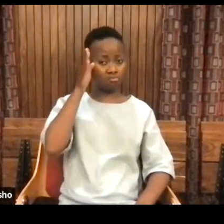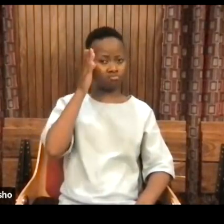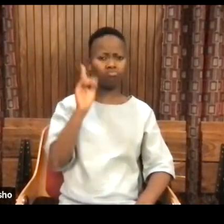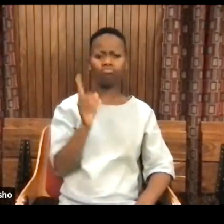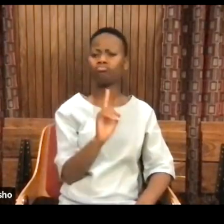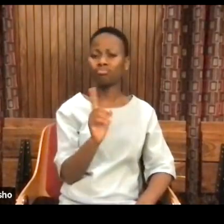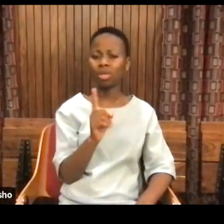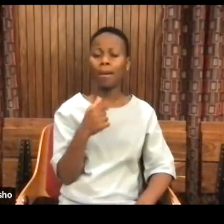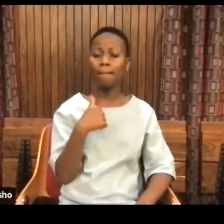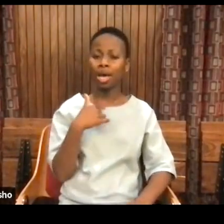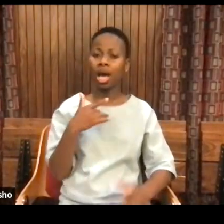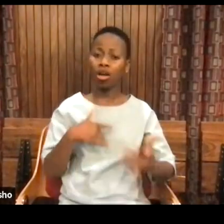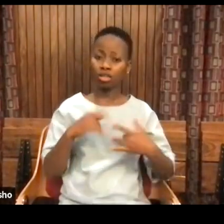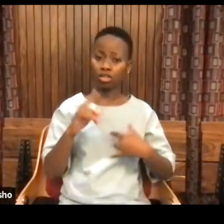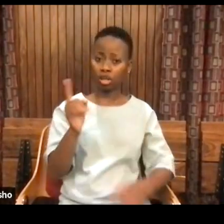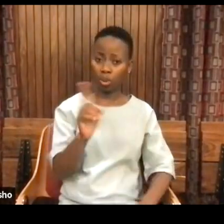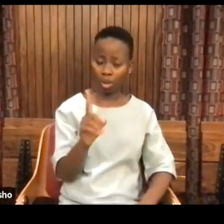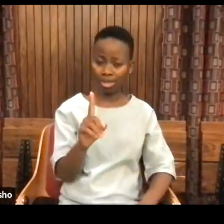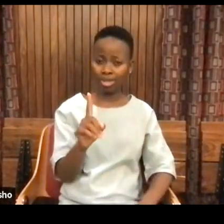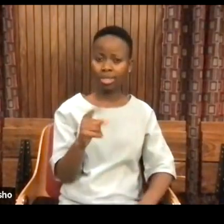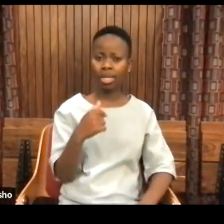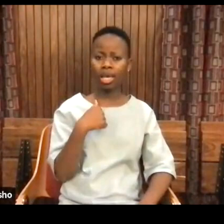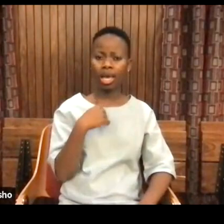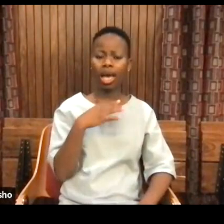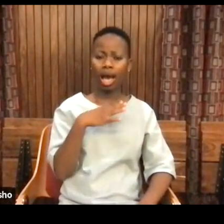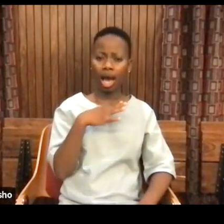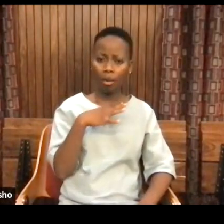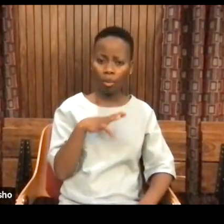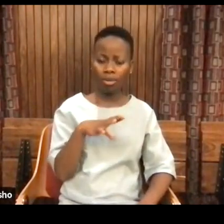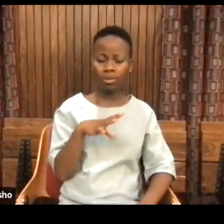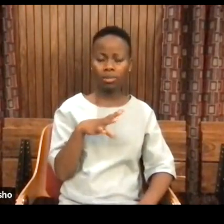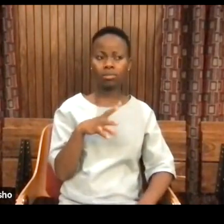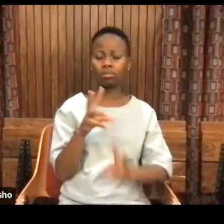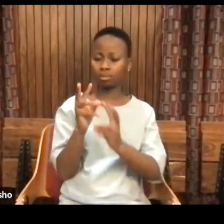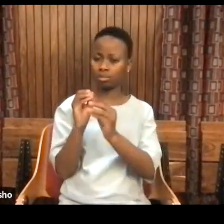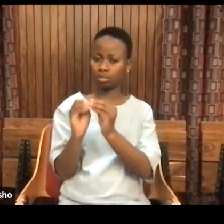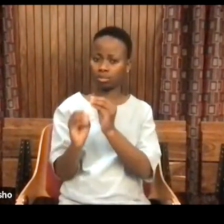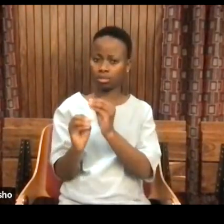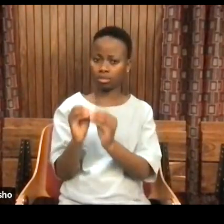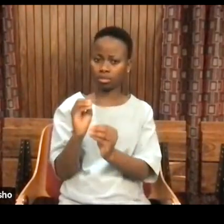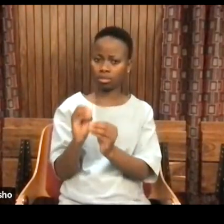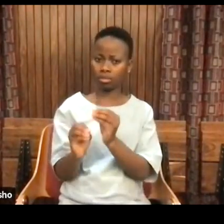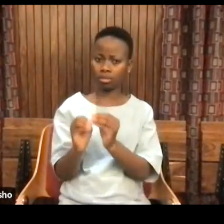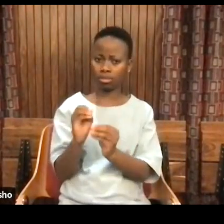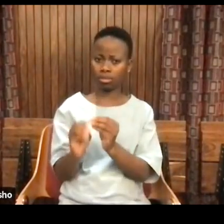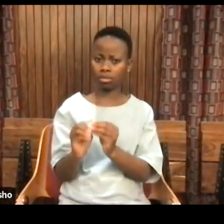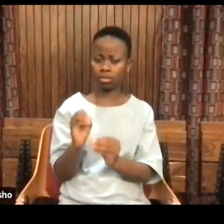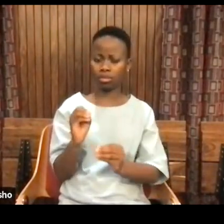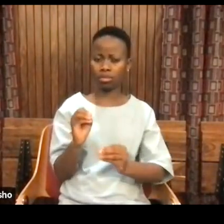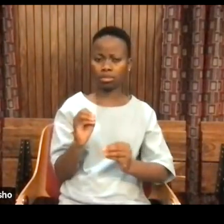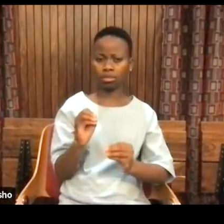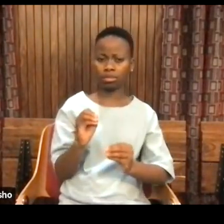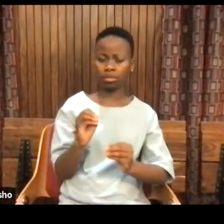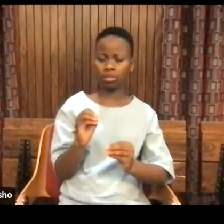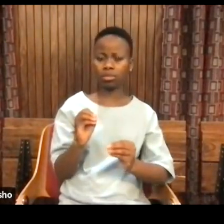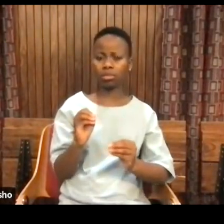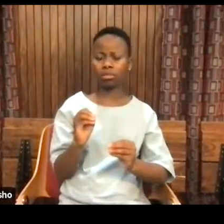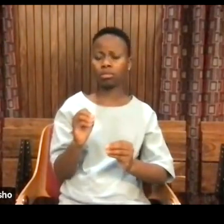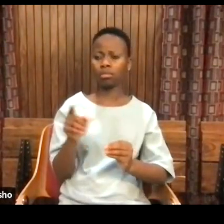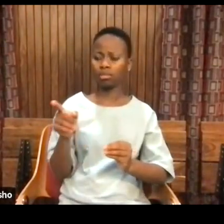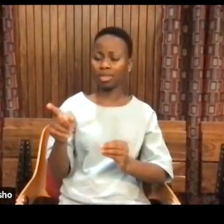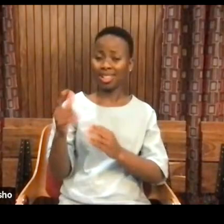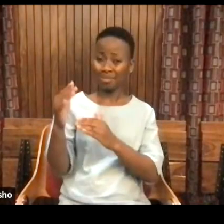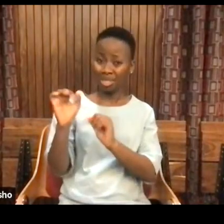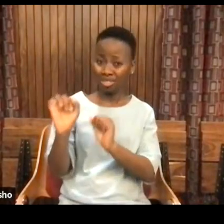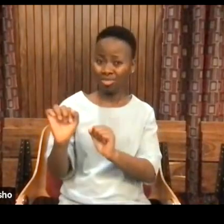is for people to begin to address people in their contradictions, their limitations,